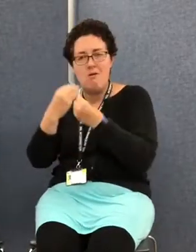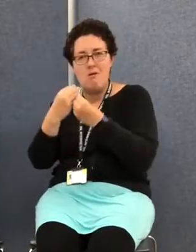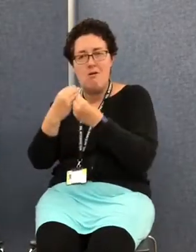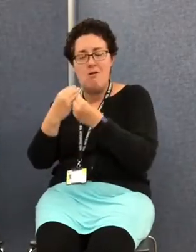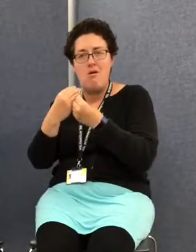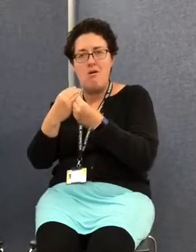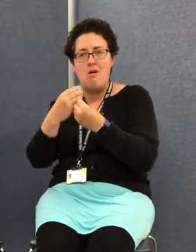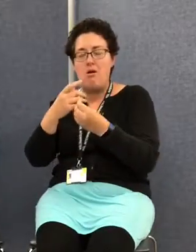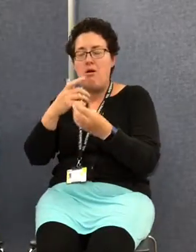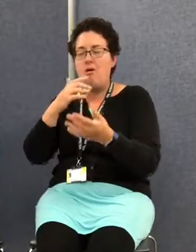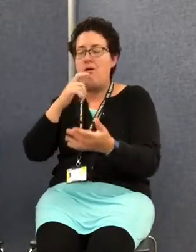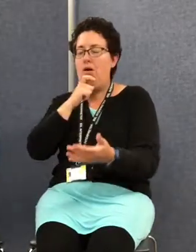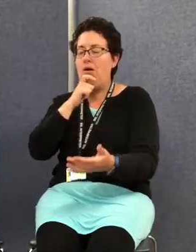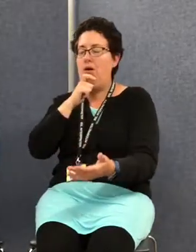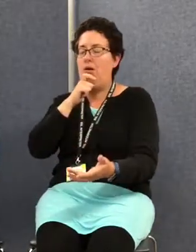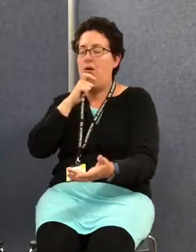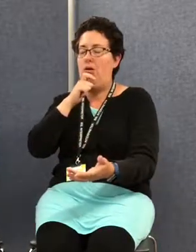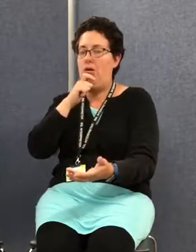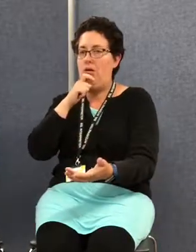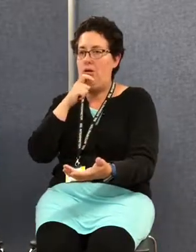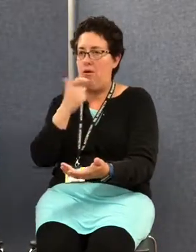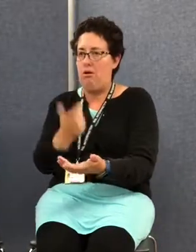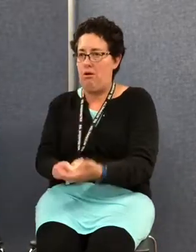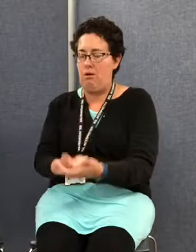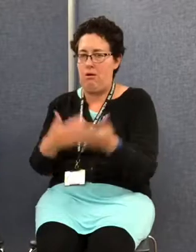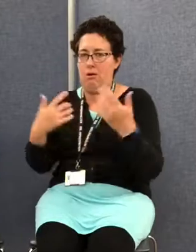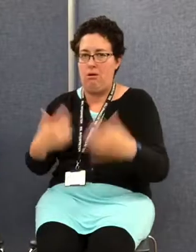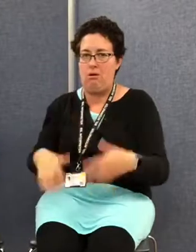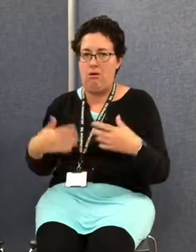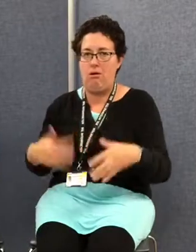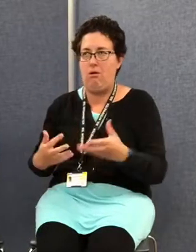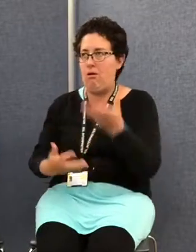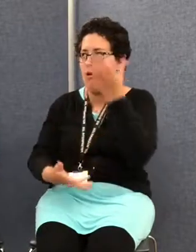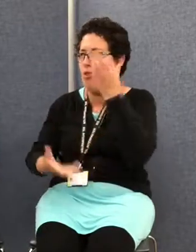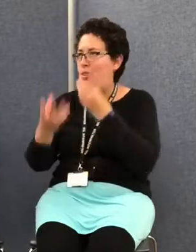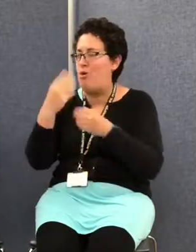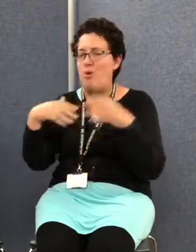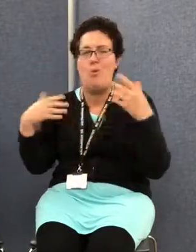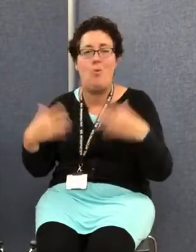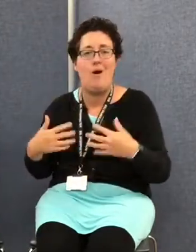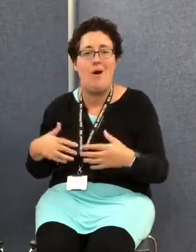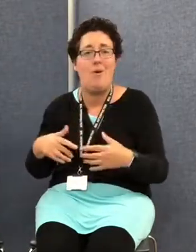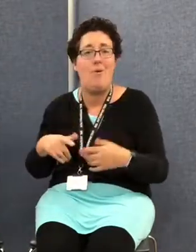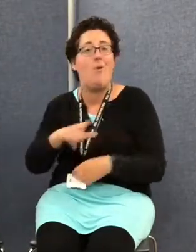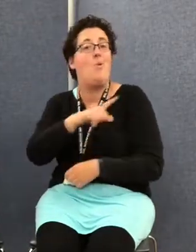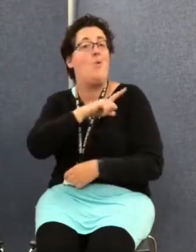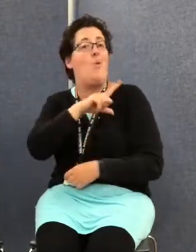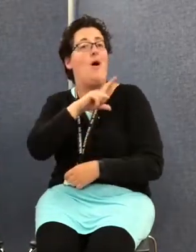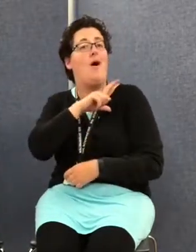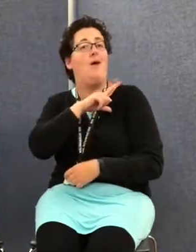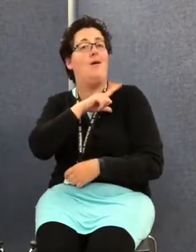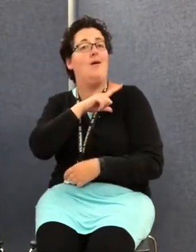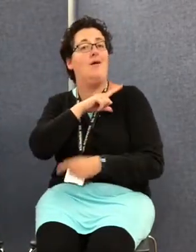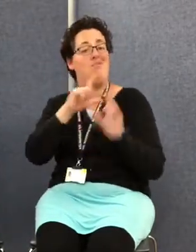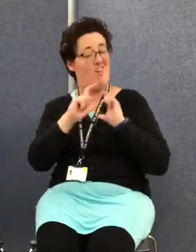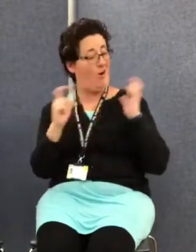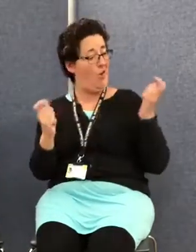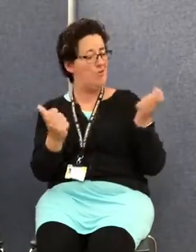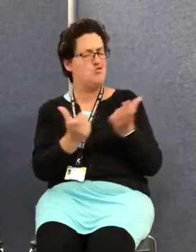fascinating to learn. The environment was incredibly welcoming. I had a fantastic